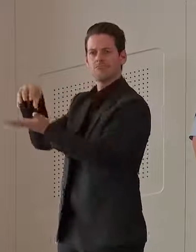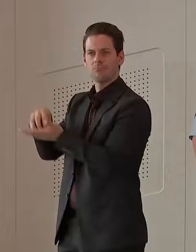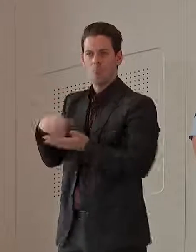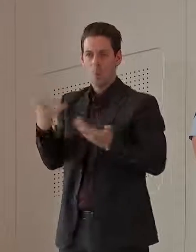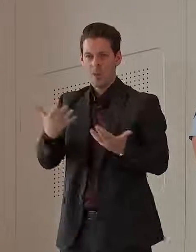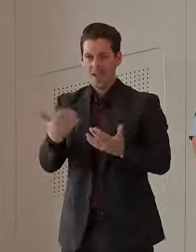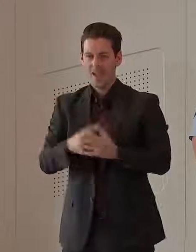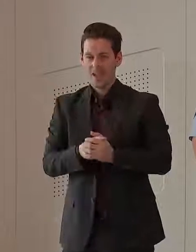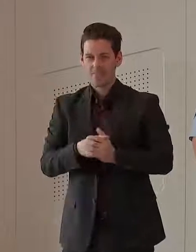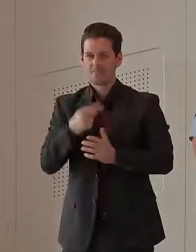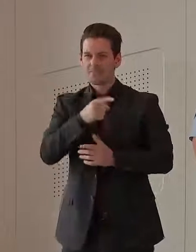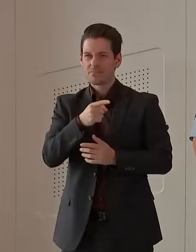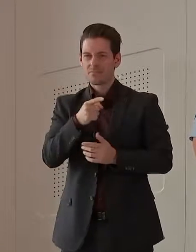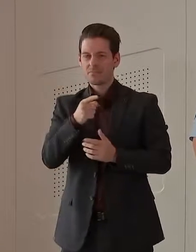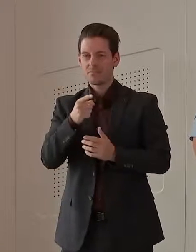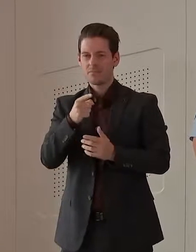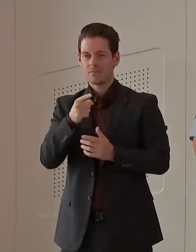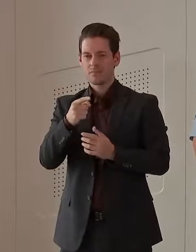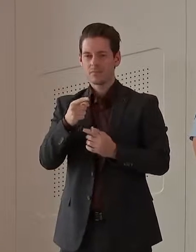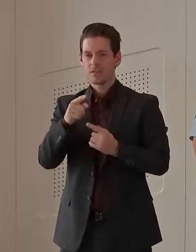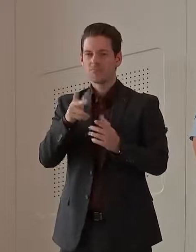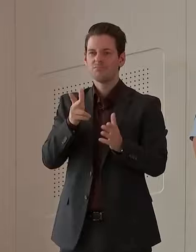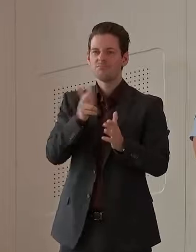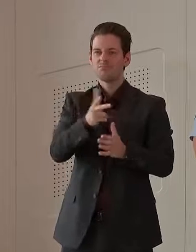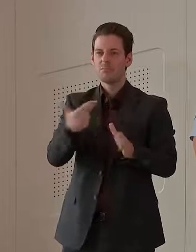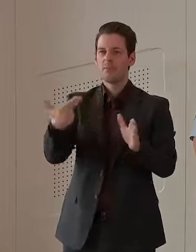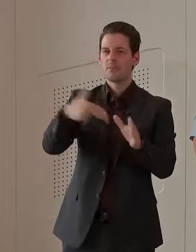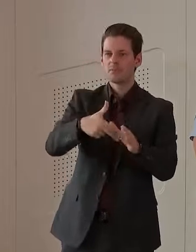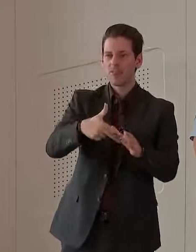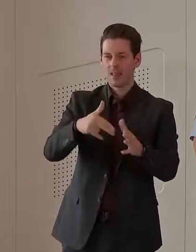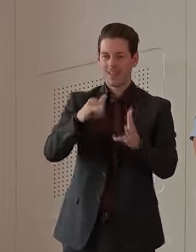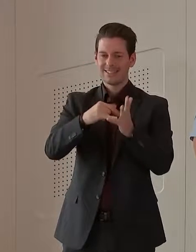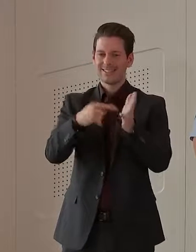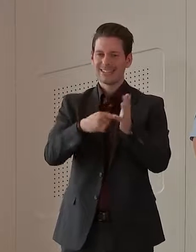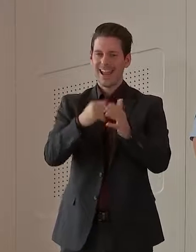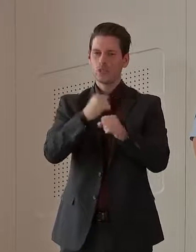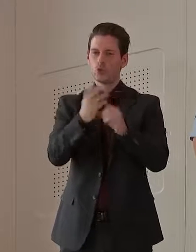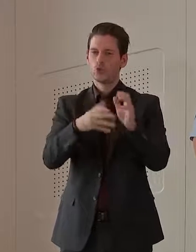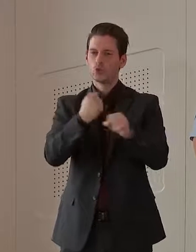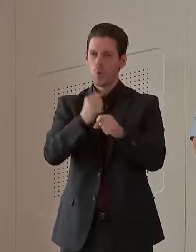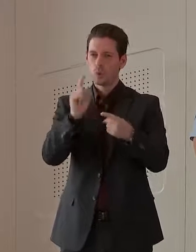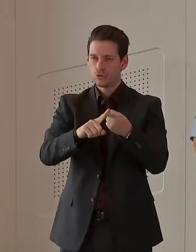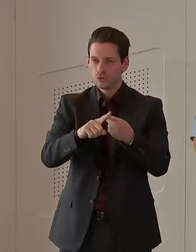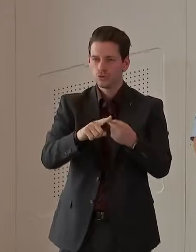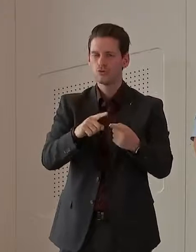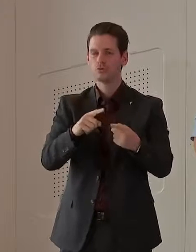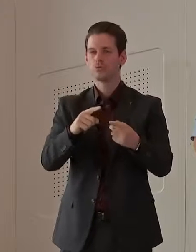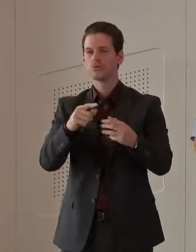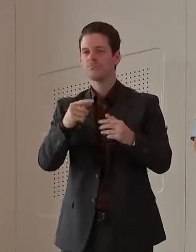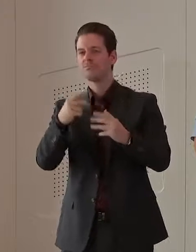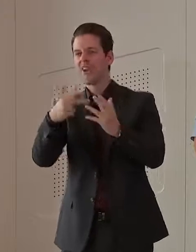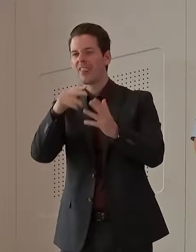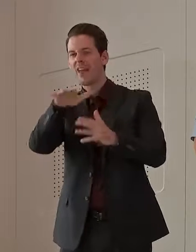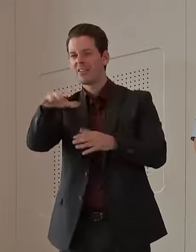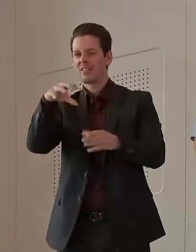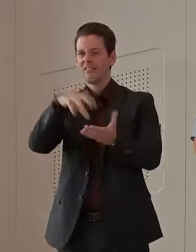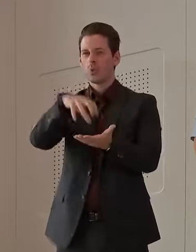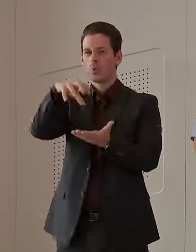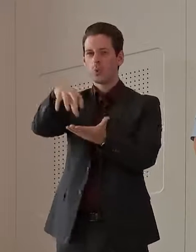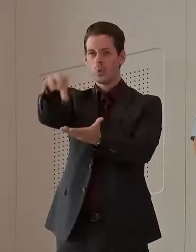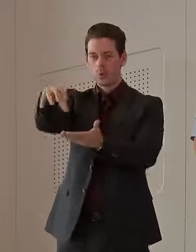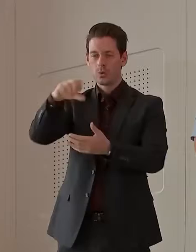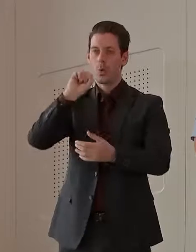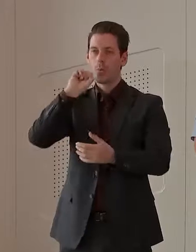exposure sites. I think one of them stopped for fuel in St. George and Boulogne. So we'll go through and put those